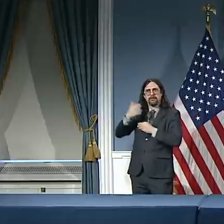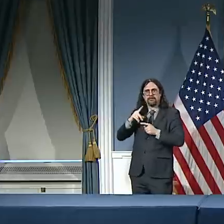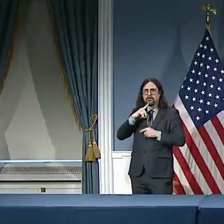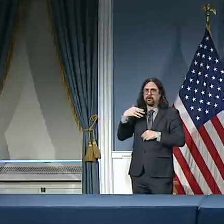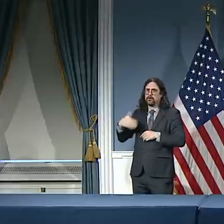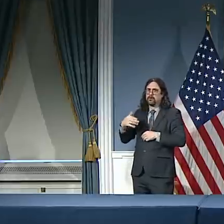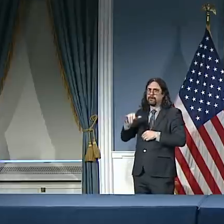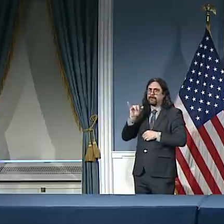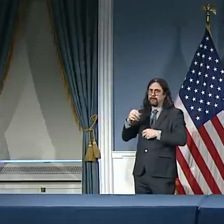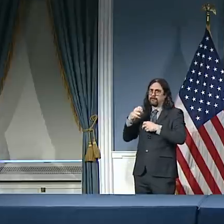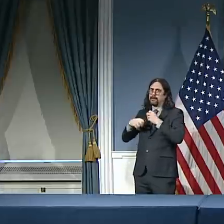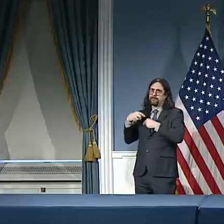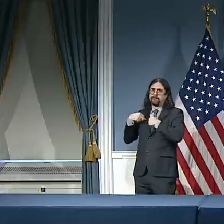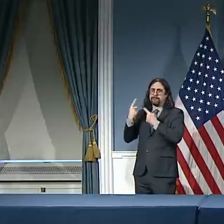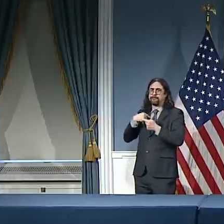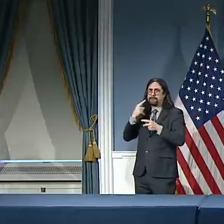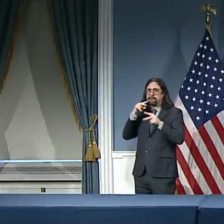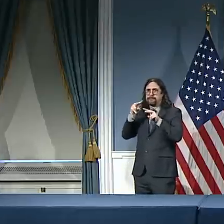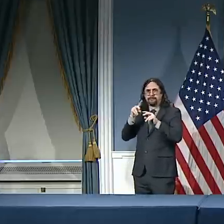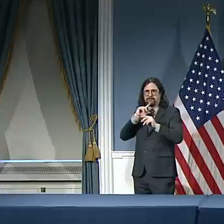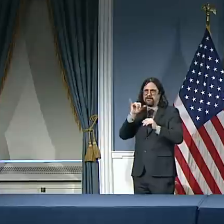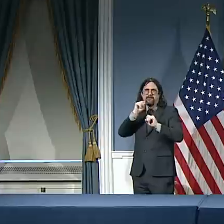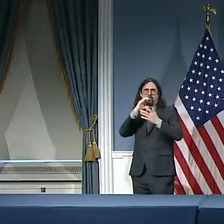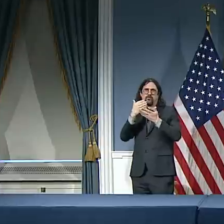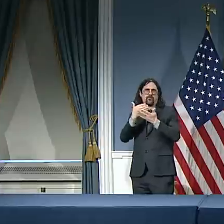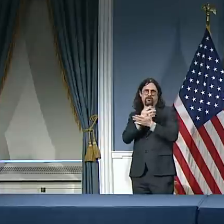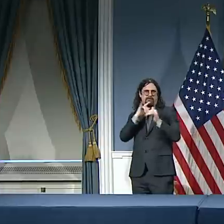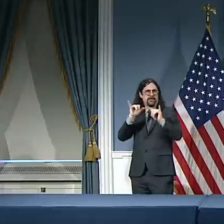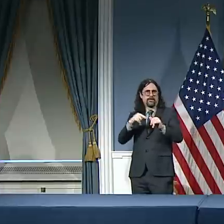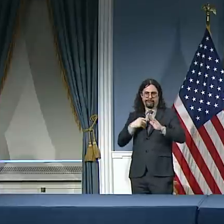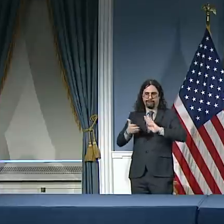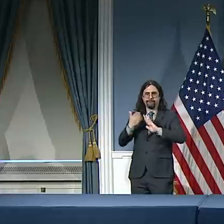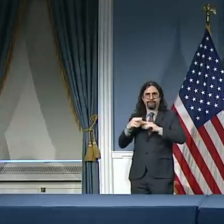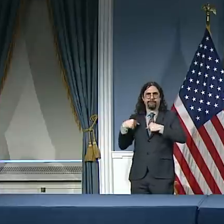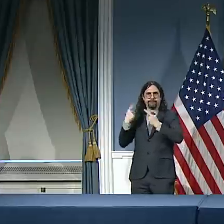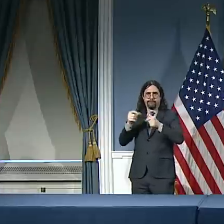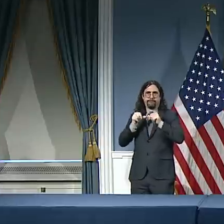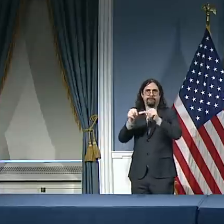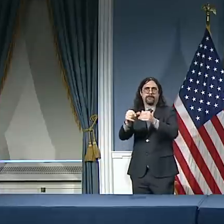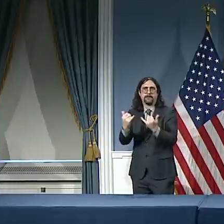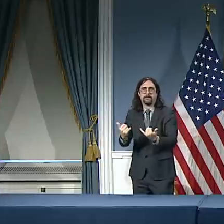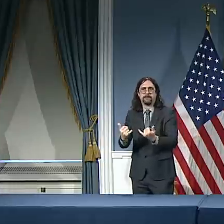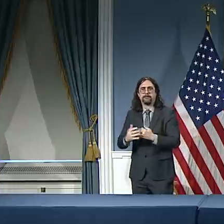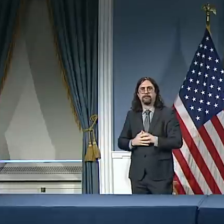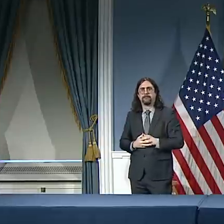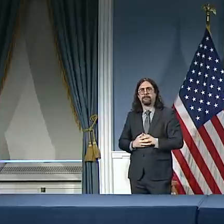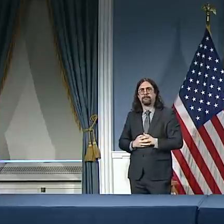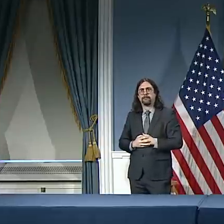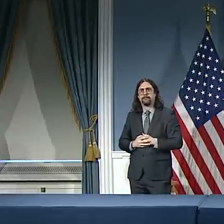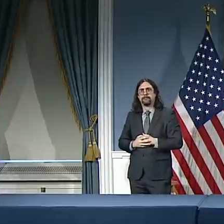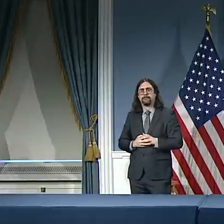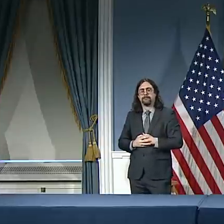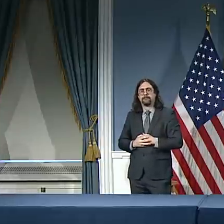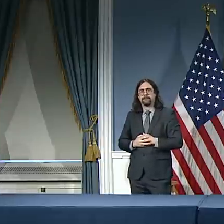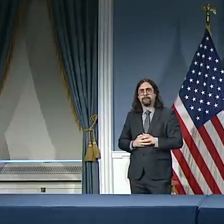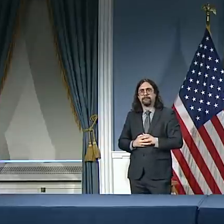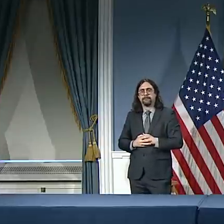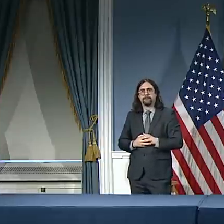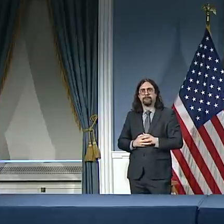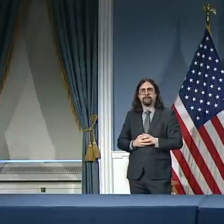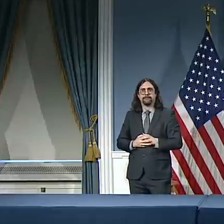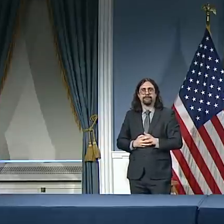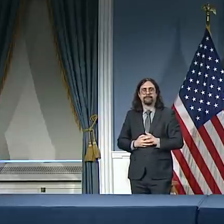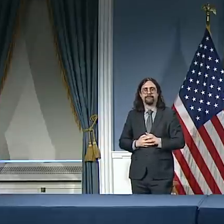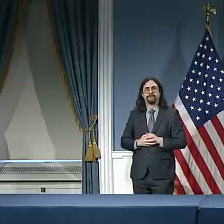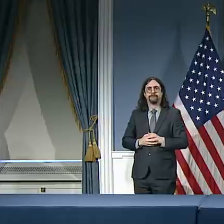And I think that with the prior question I would be shocked if you found any people currently on Rikers Island that